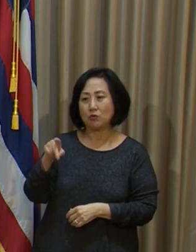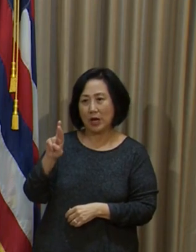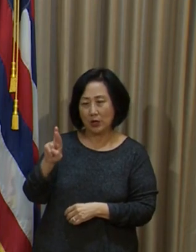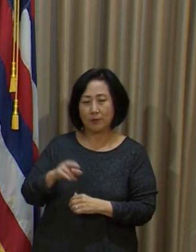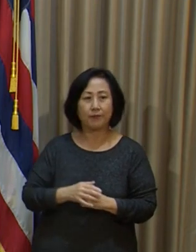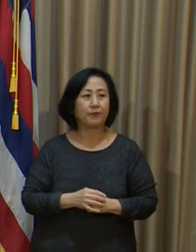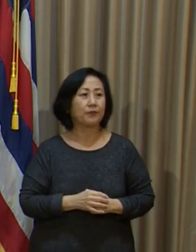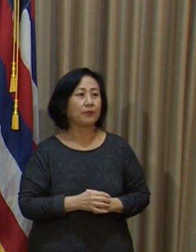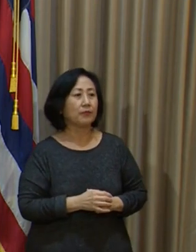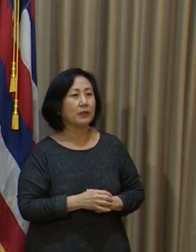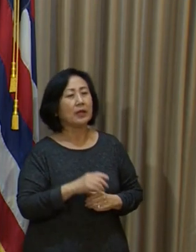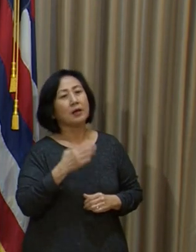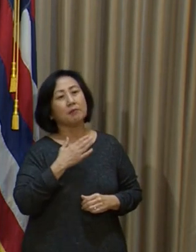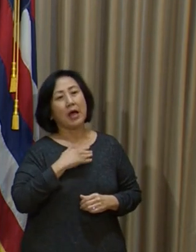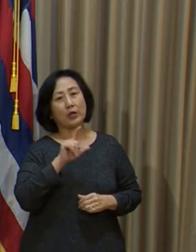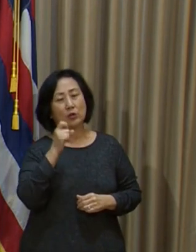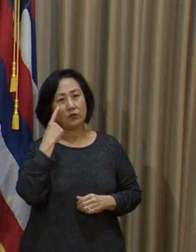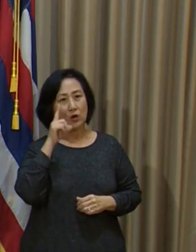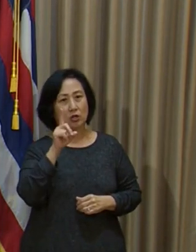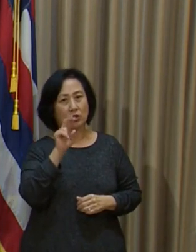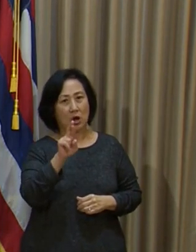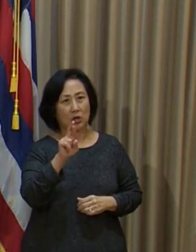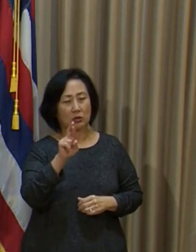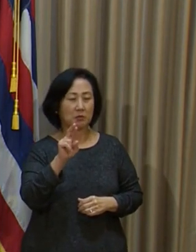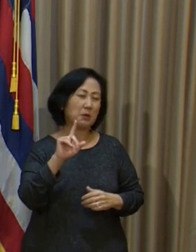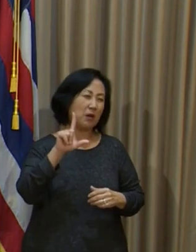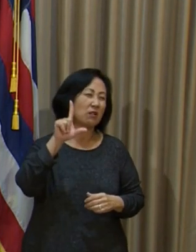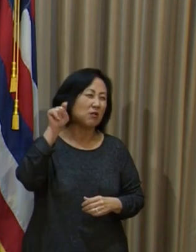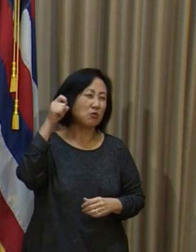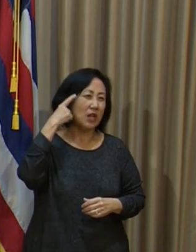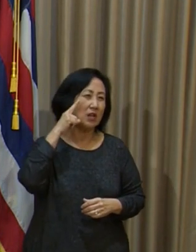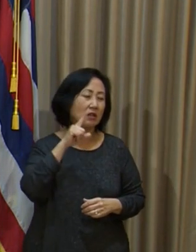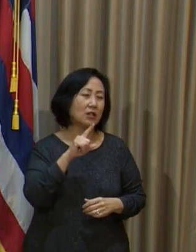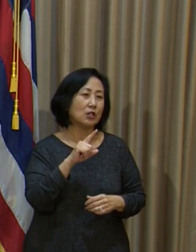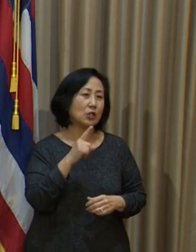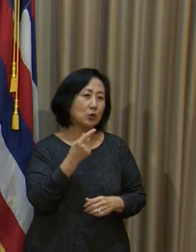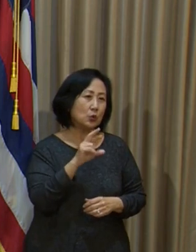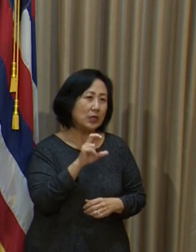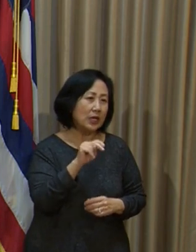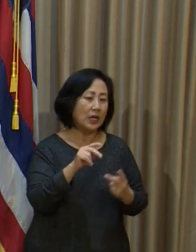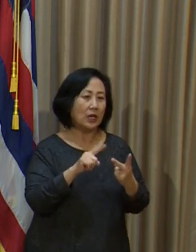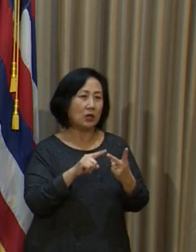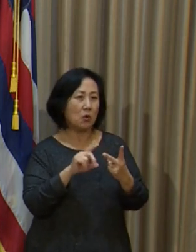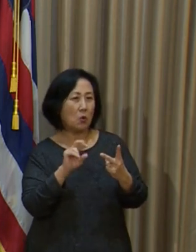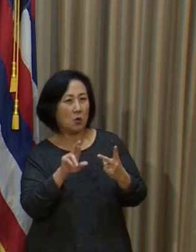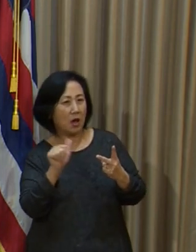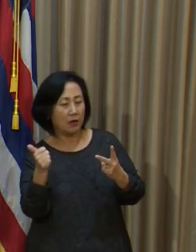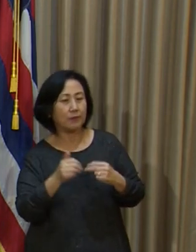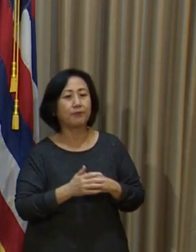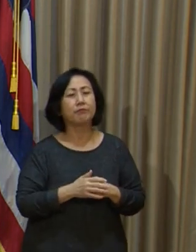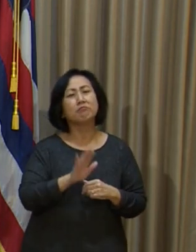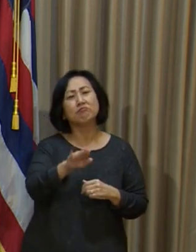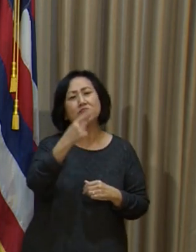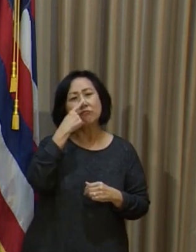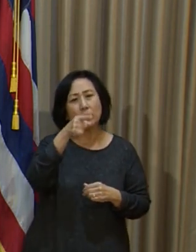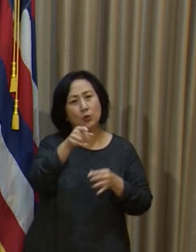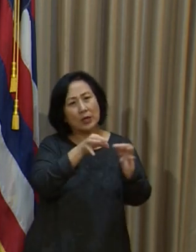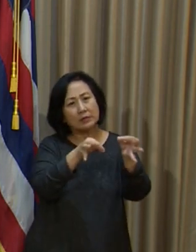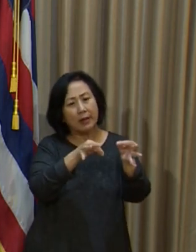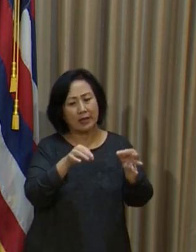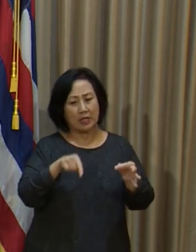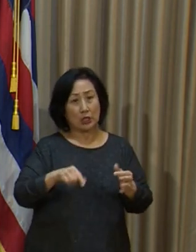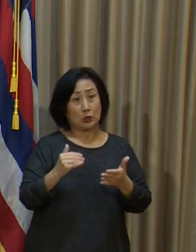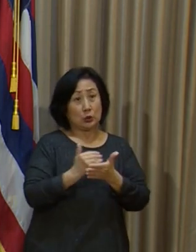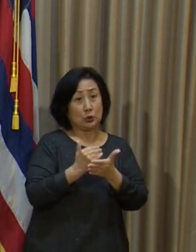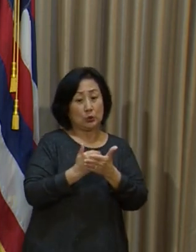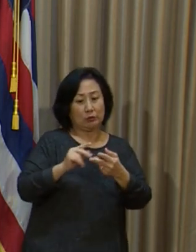I think this is going to be for maybe Lieutenant Governor Green, or can you talk about how this